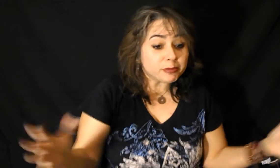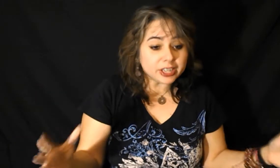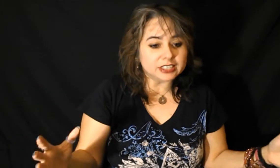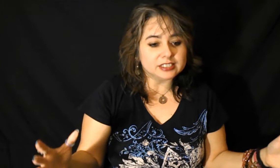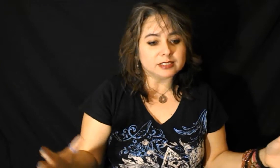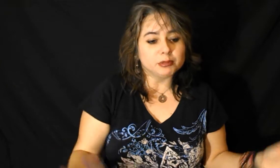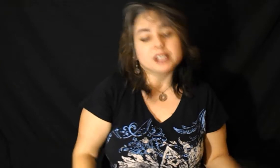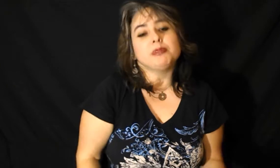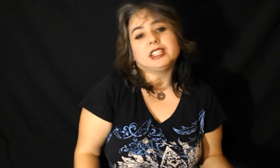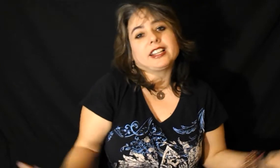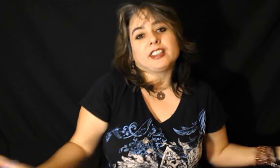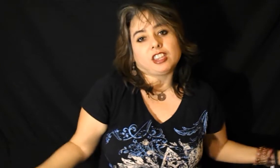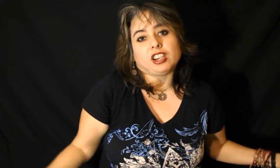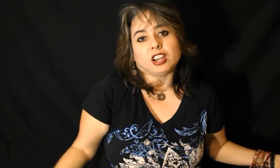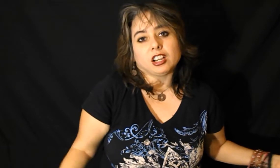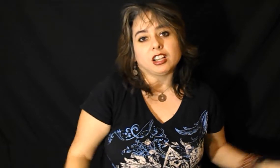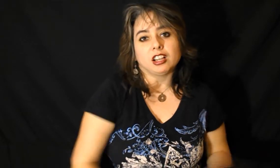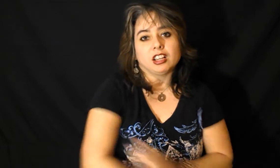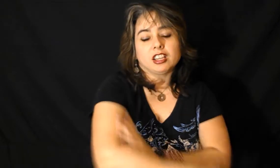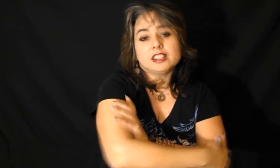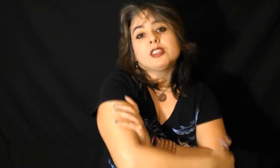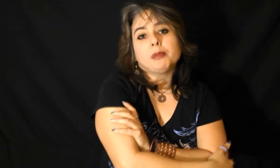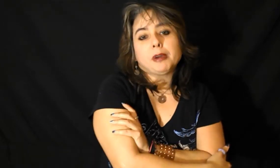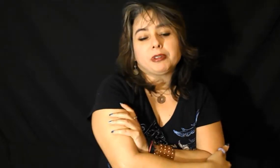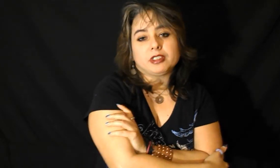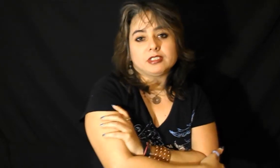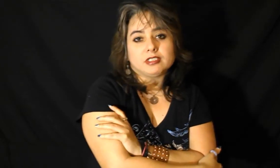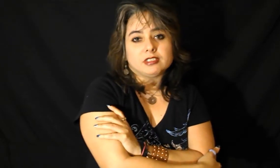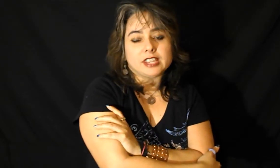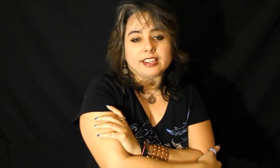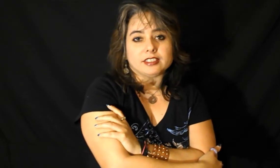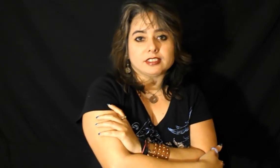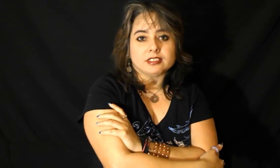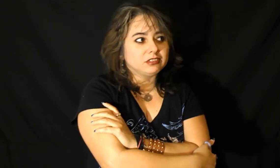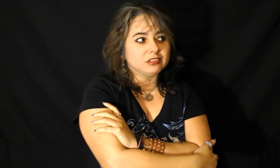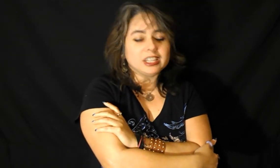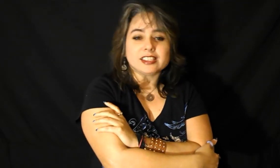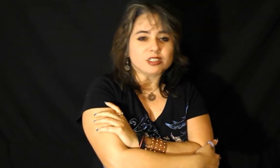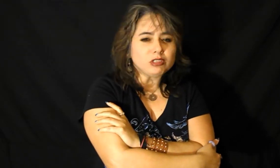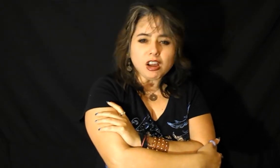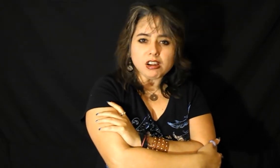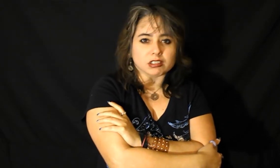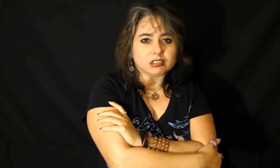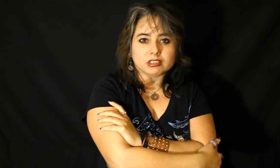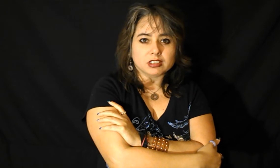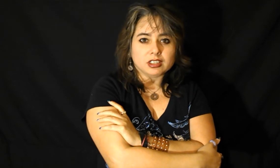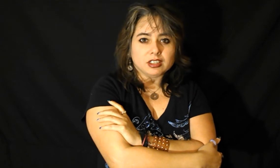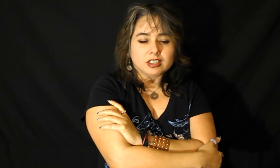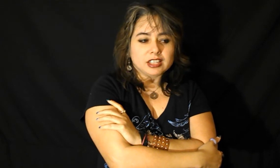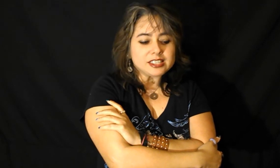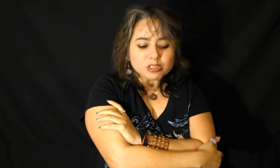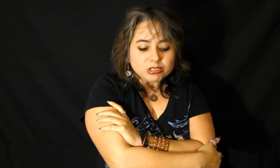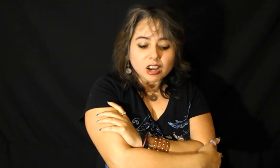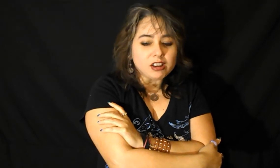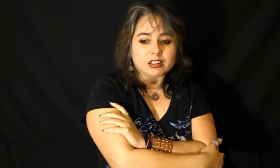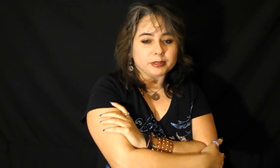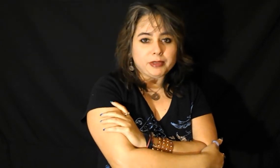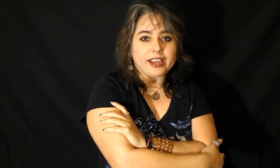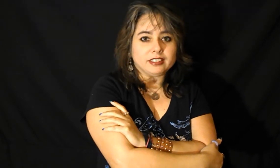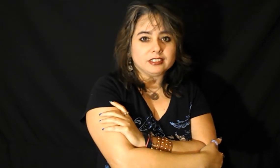months must be like a year in soap opera days that's too long that's too long man